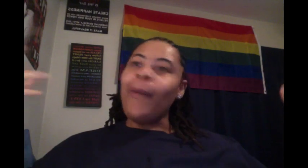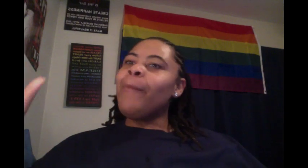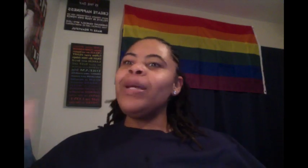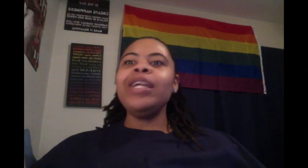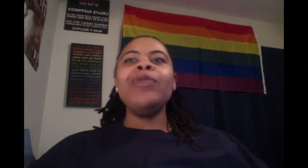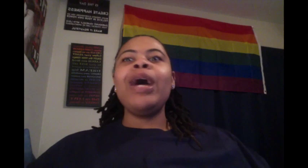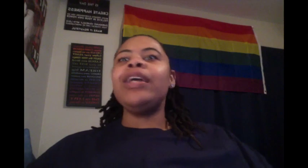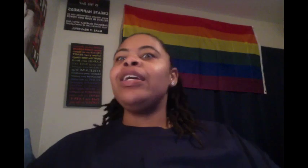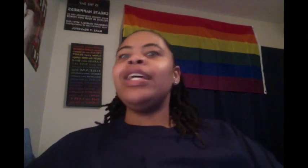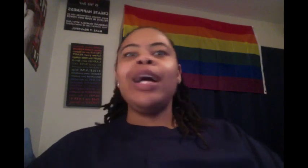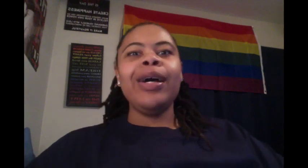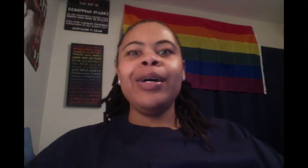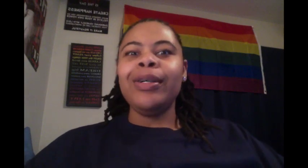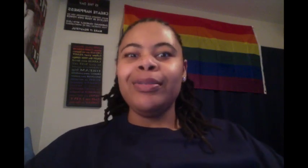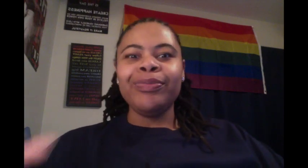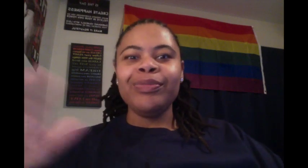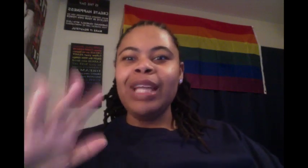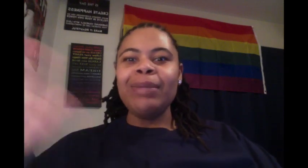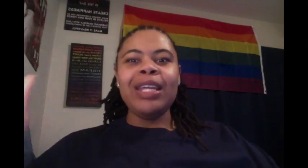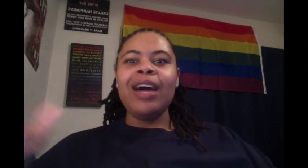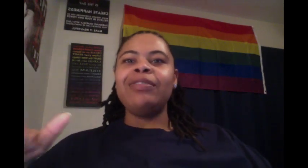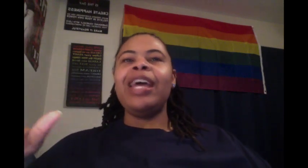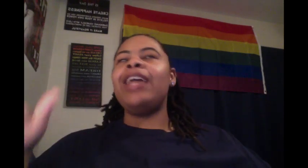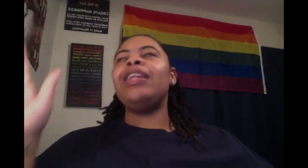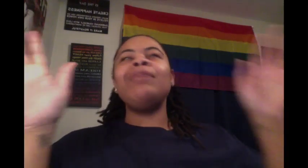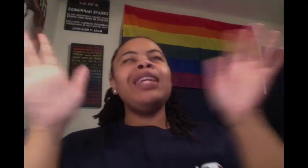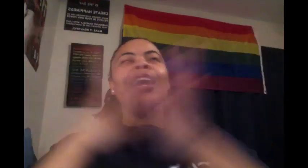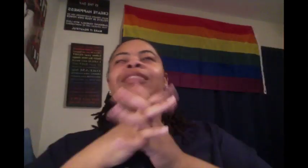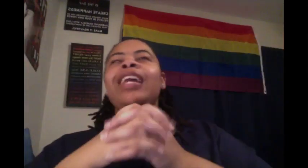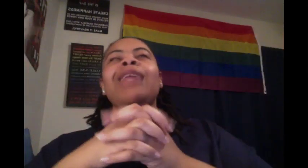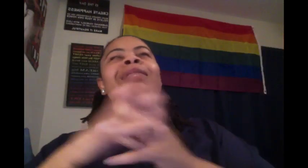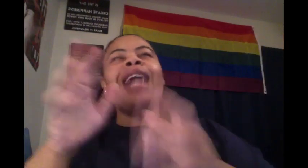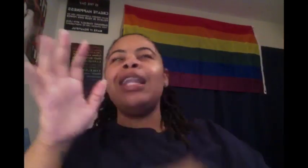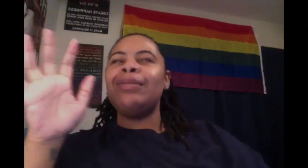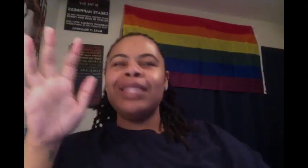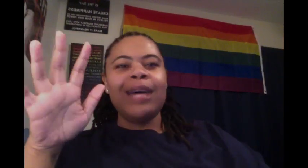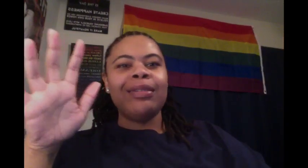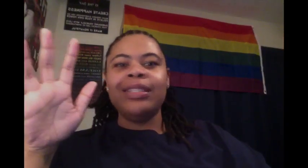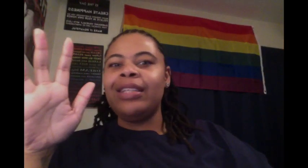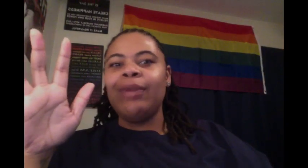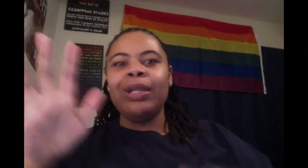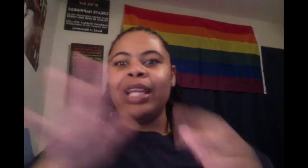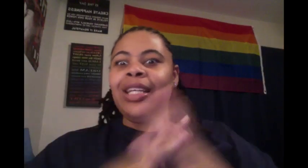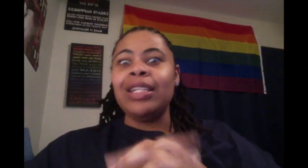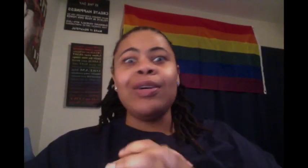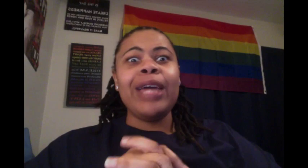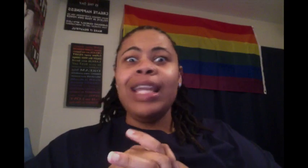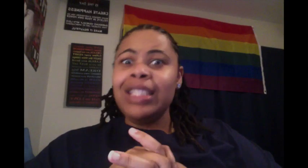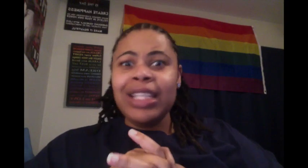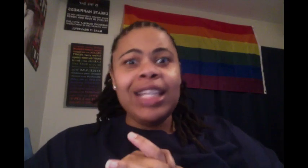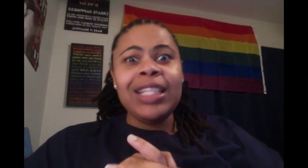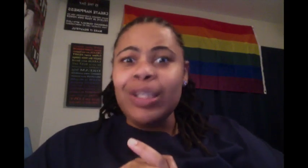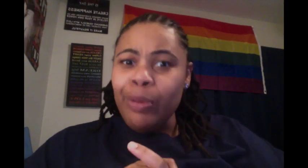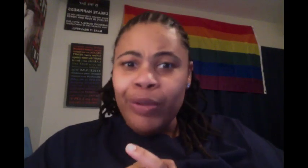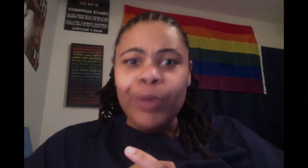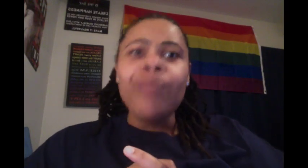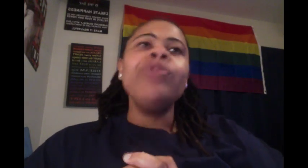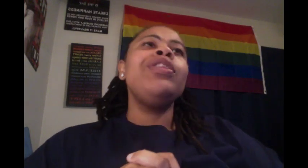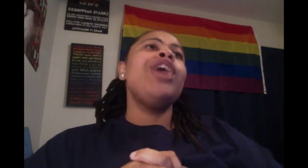But anyway, let me get off that. Let me get off that. Let me stop. Let me stop. This ain't what that is. Okay? Let's just get into this review. The